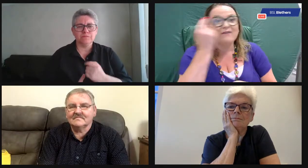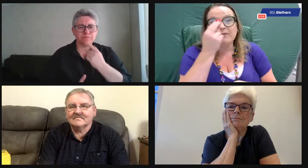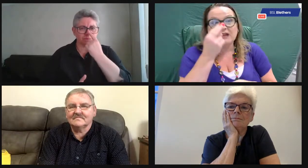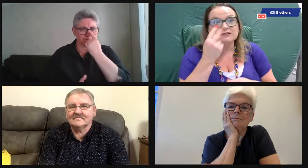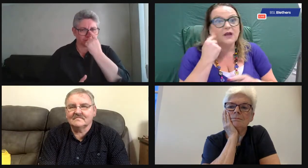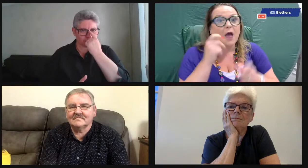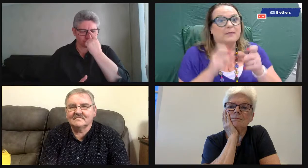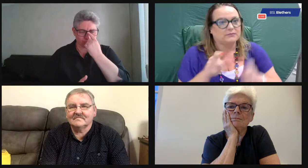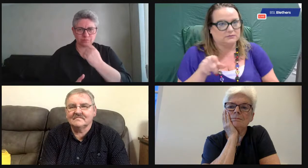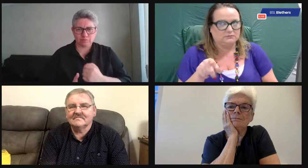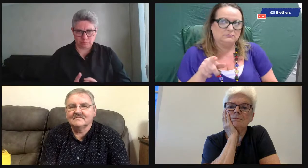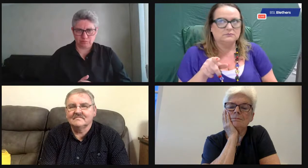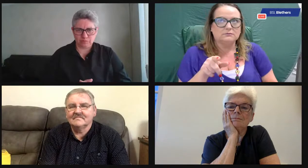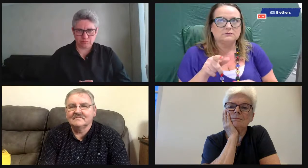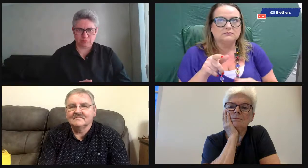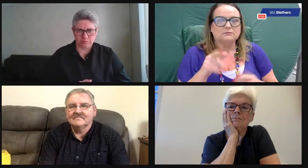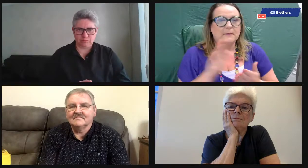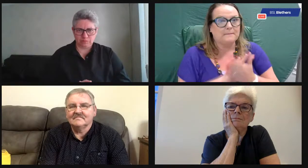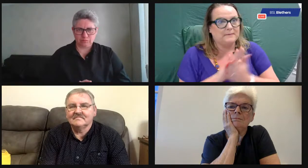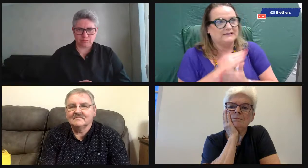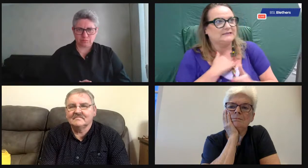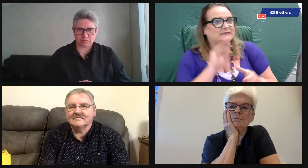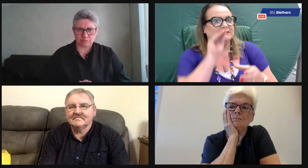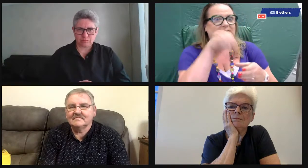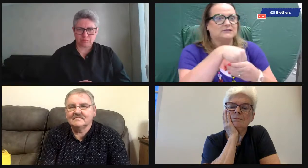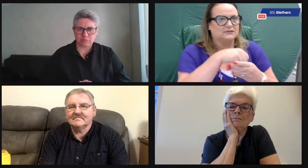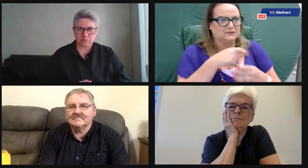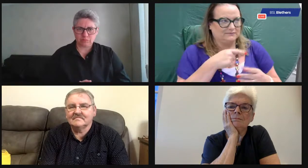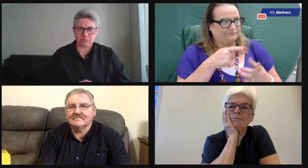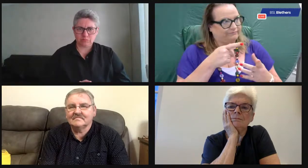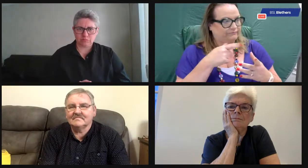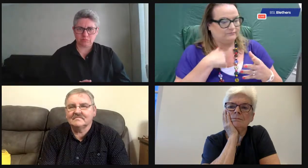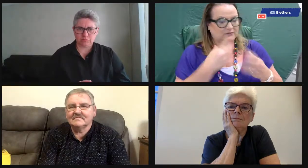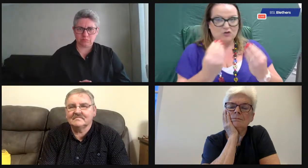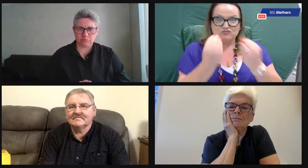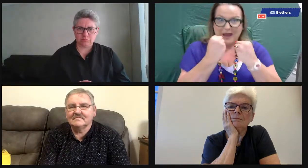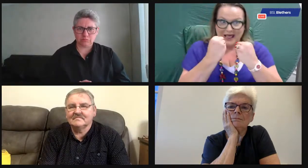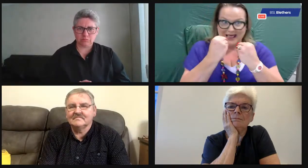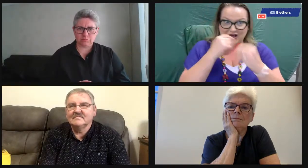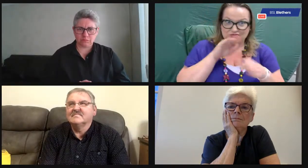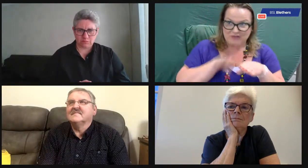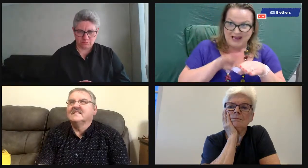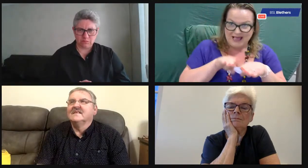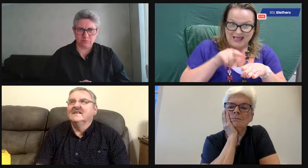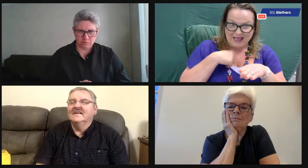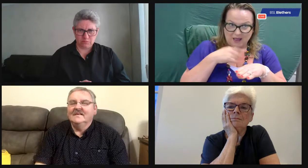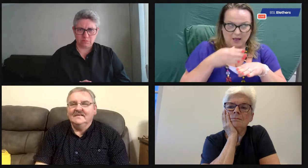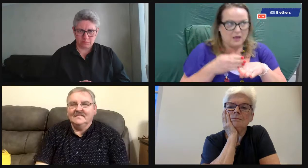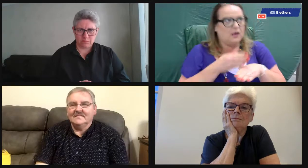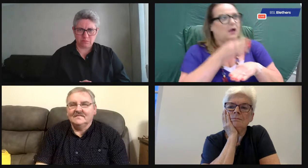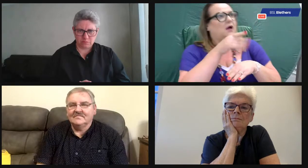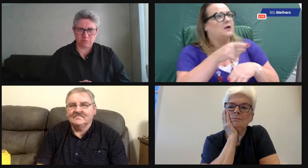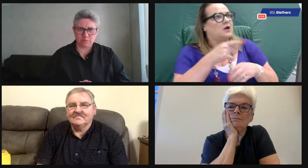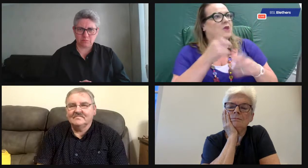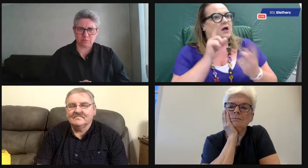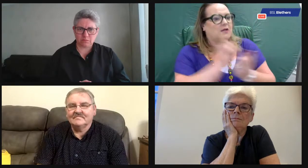I suppose working with deaf-blind people, volunteering when I was a teenager. I got that formal training,